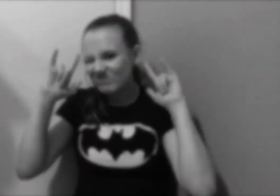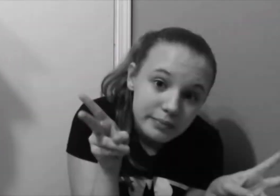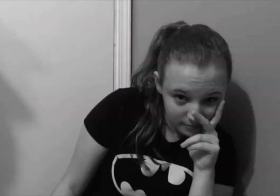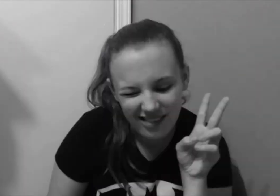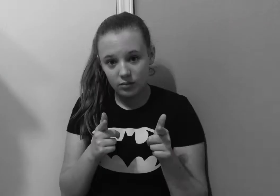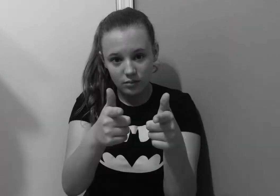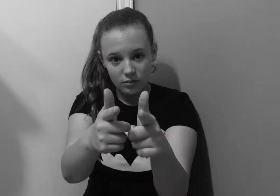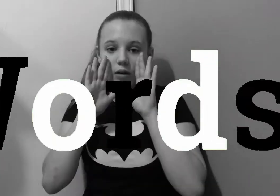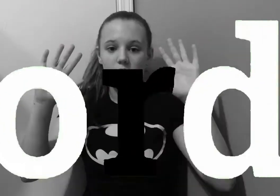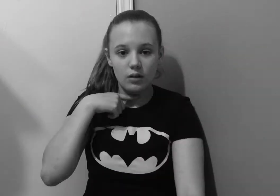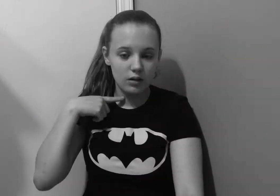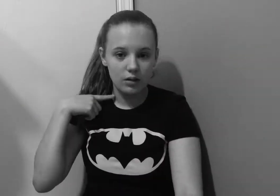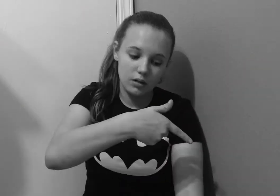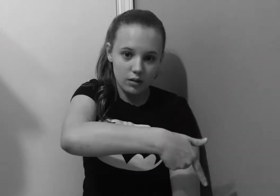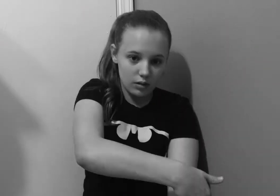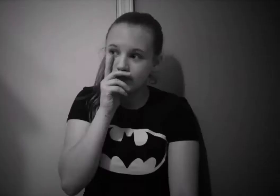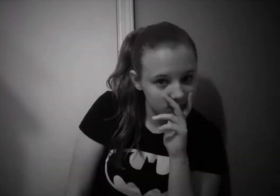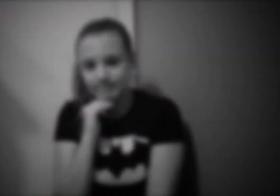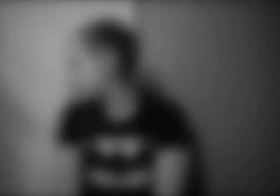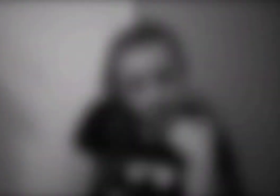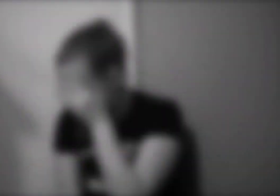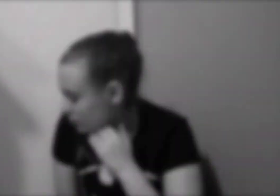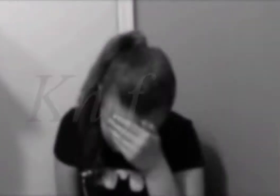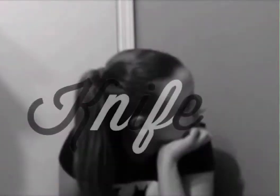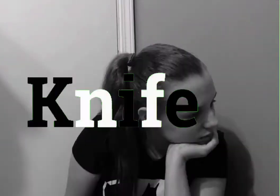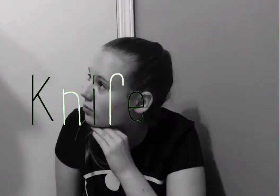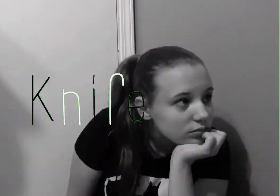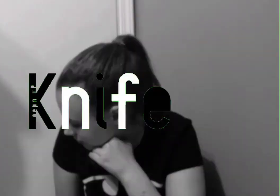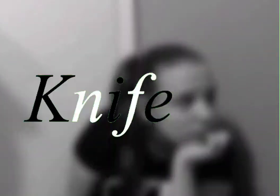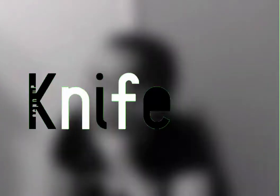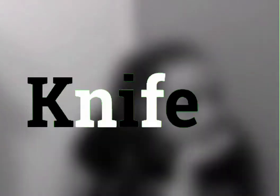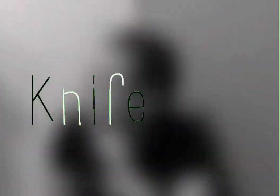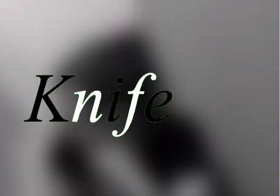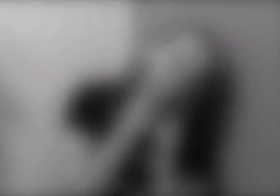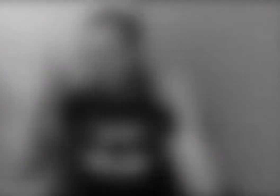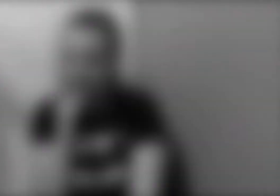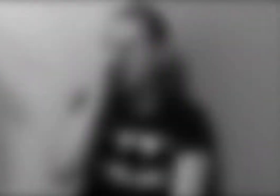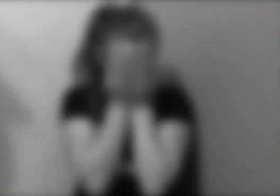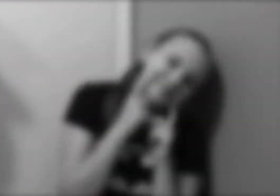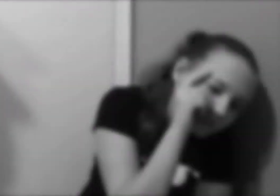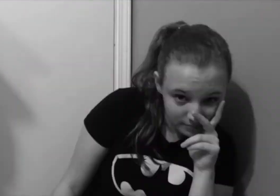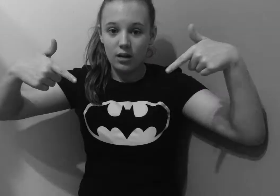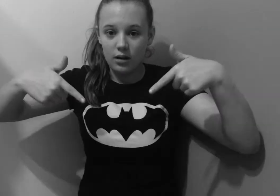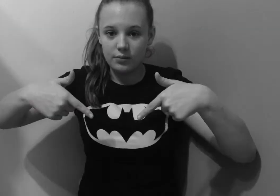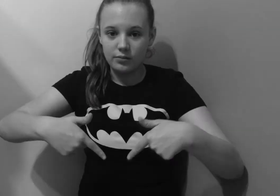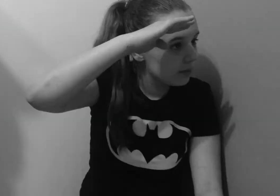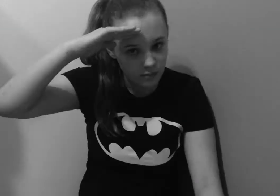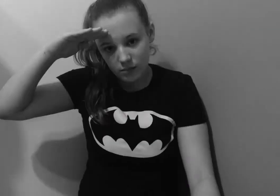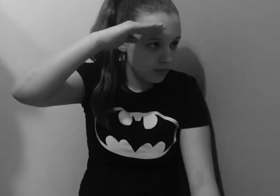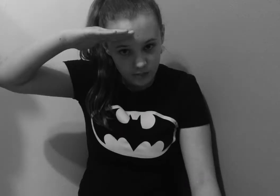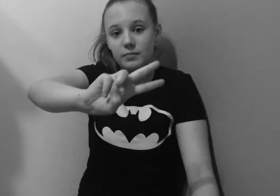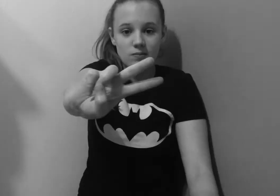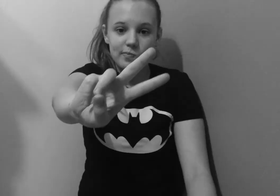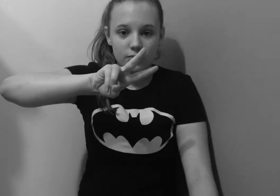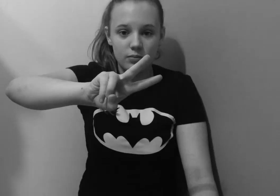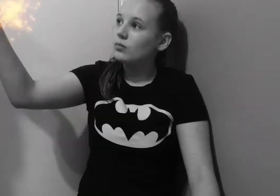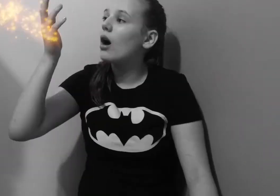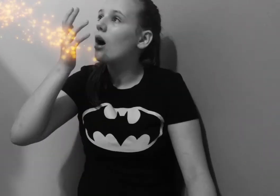Your words cut deeper than a knife Now I need someone to breathe